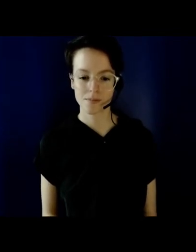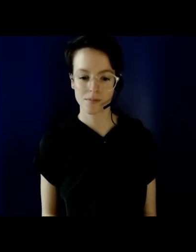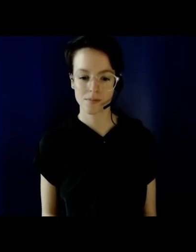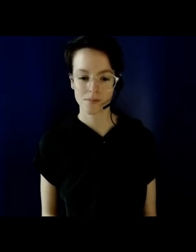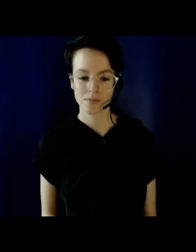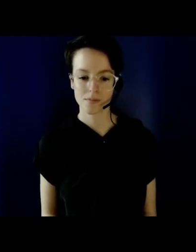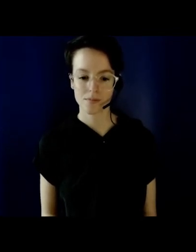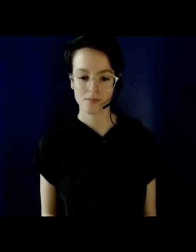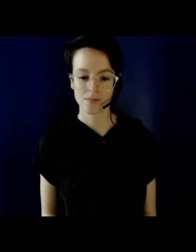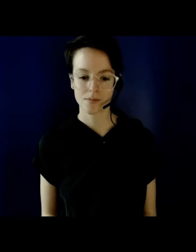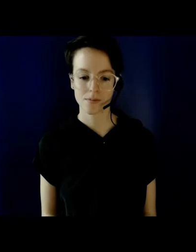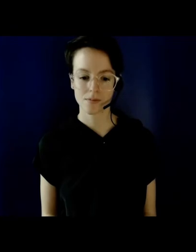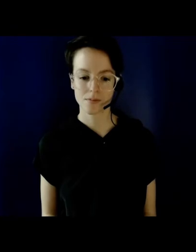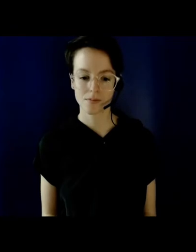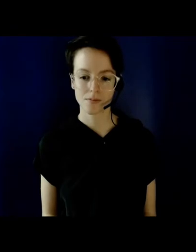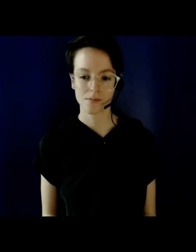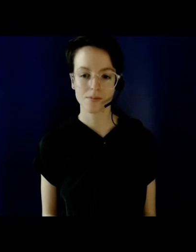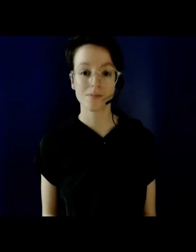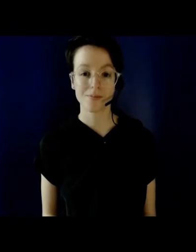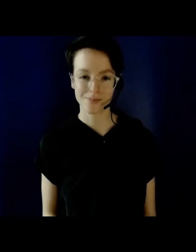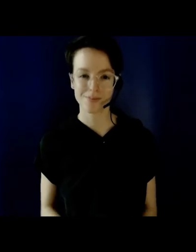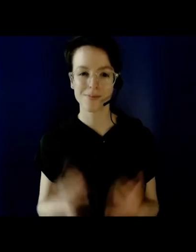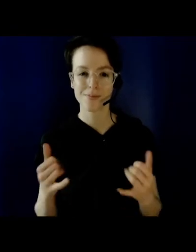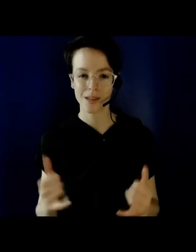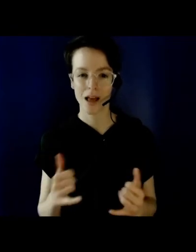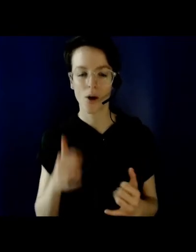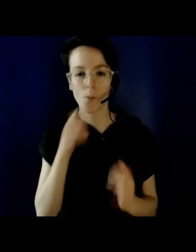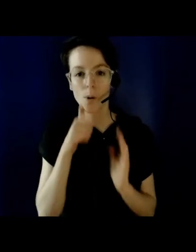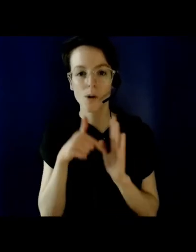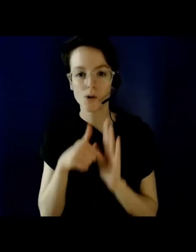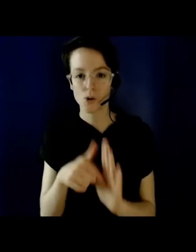And I'm going to play the video he sent me.